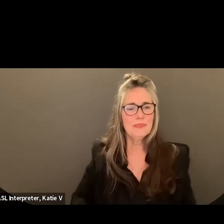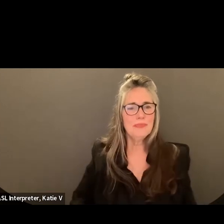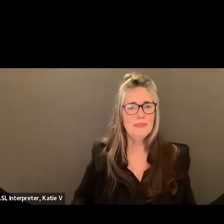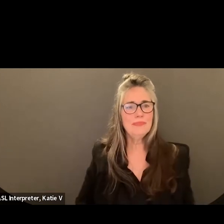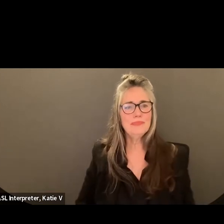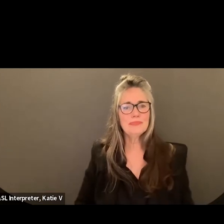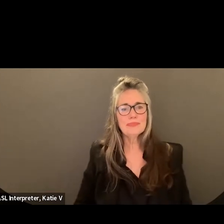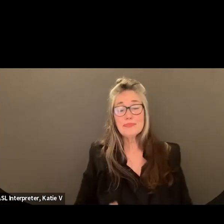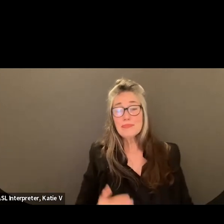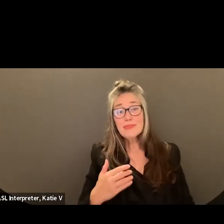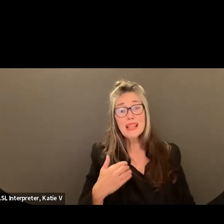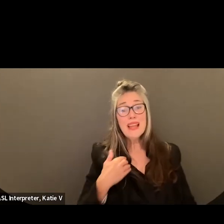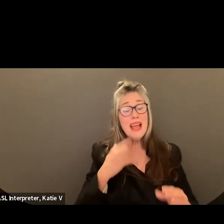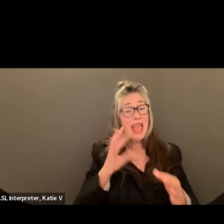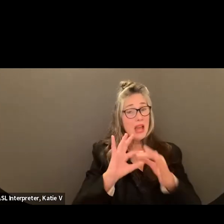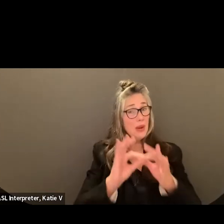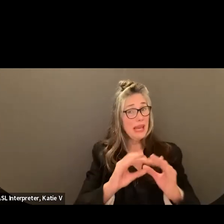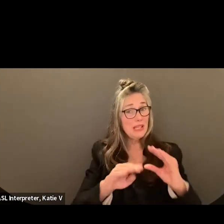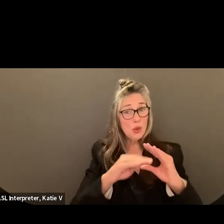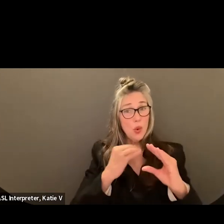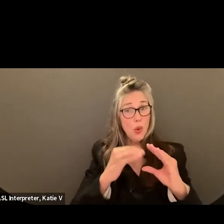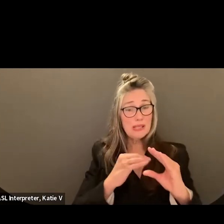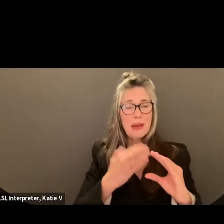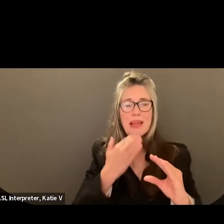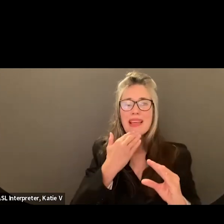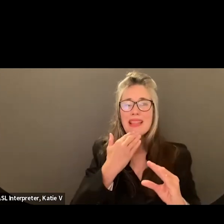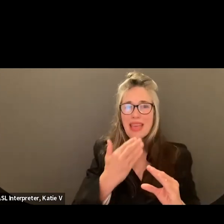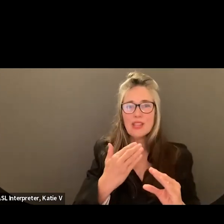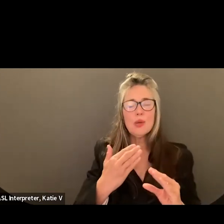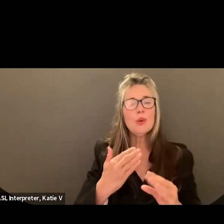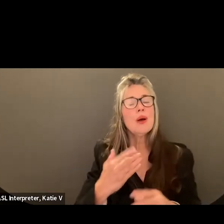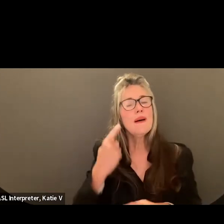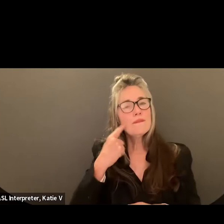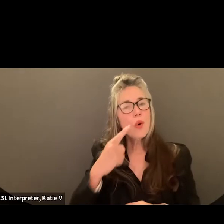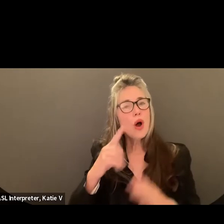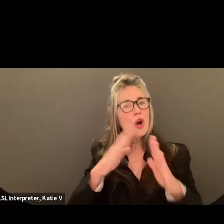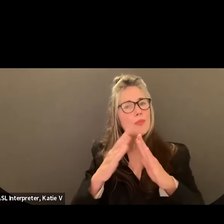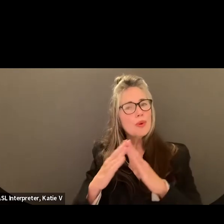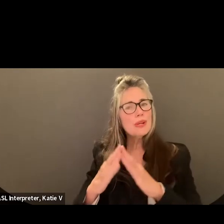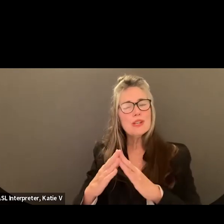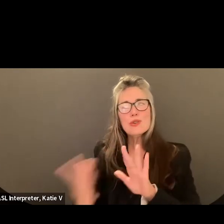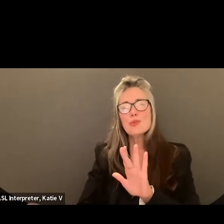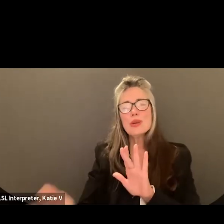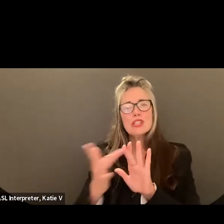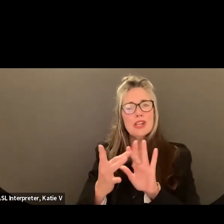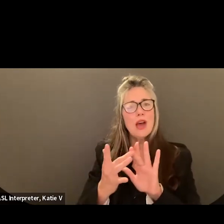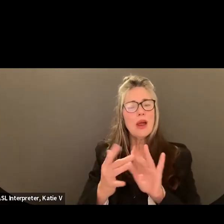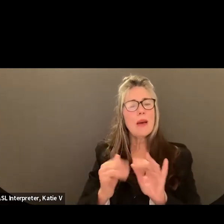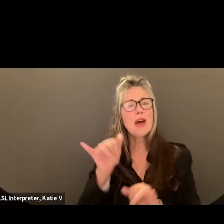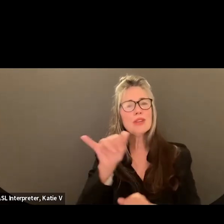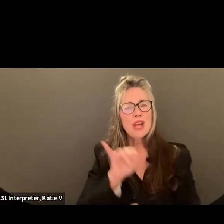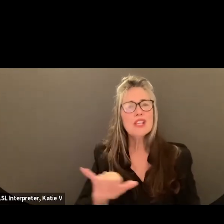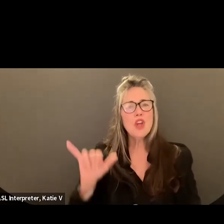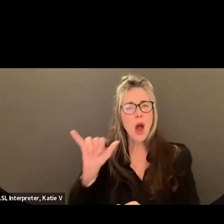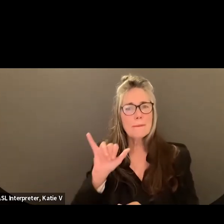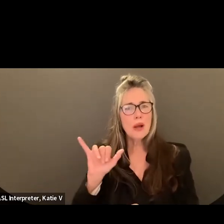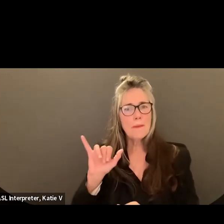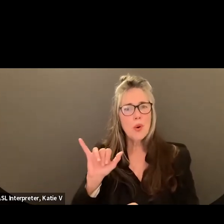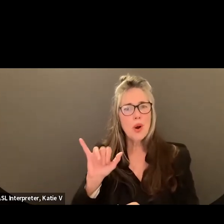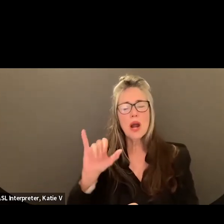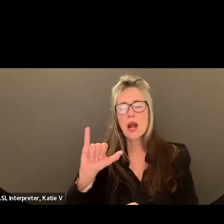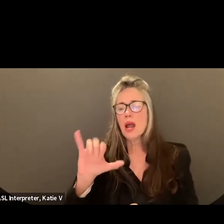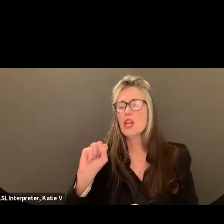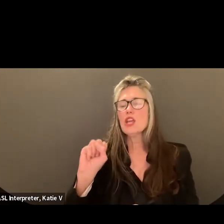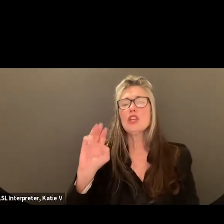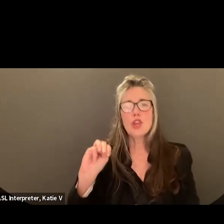just thank the community that reached out to us about Yom Kippur and having that be a holiday for staff and students and,